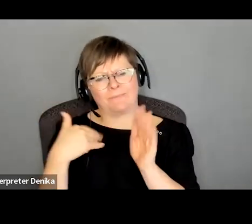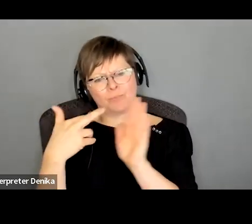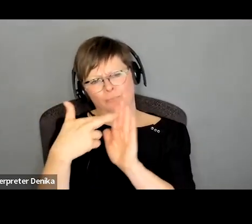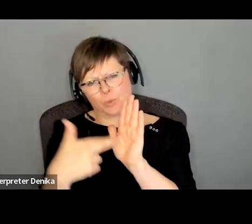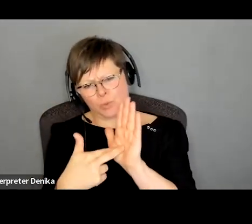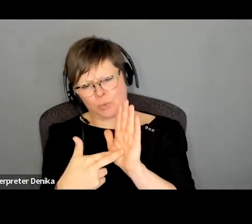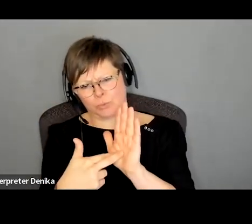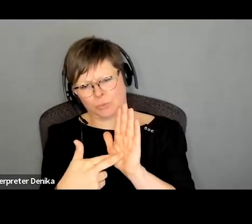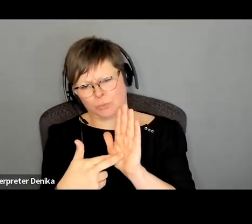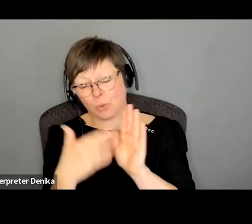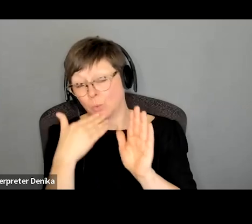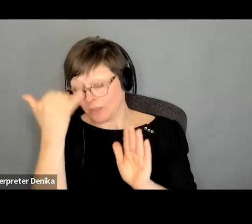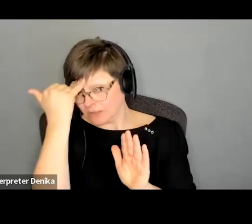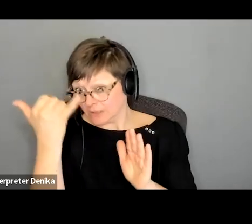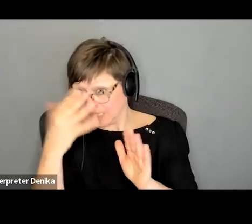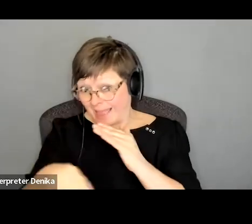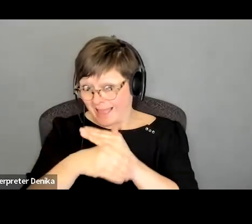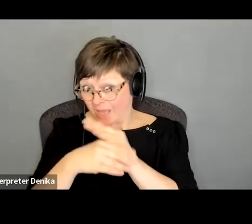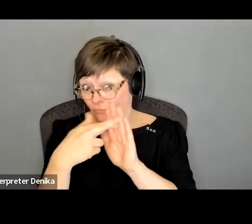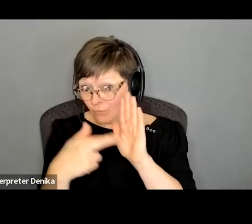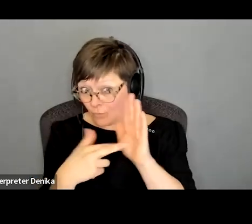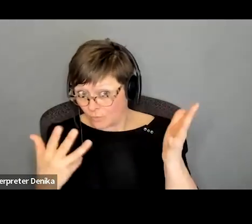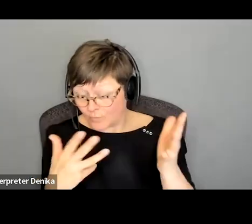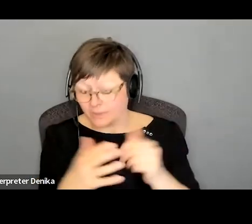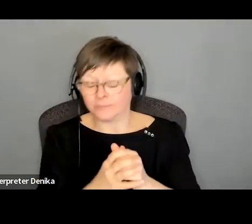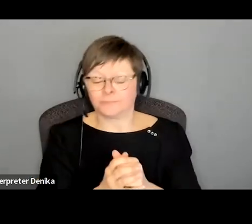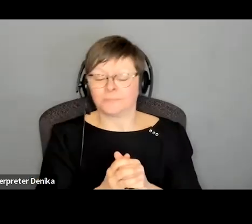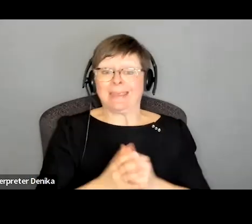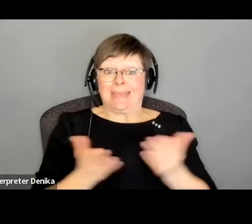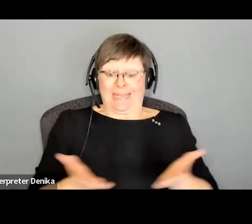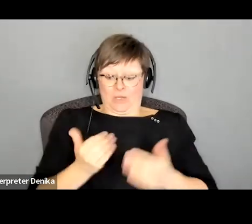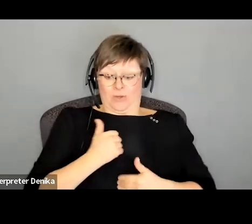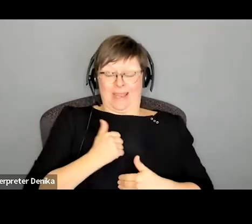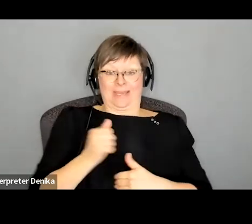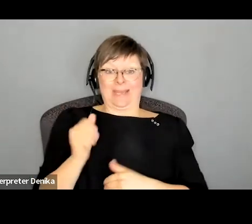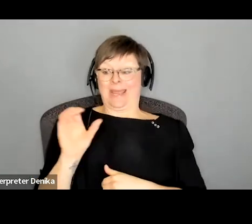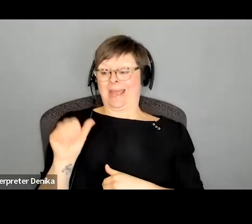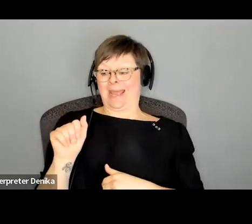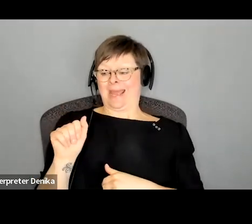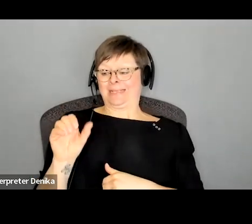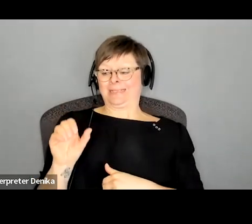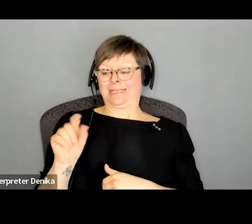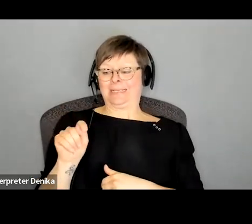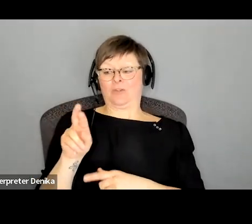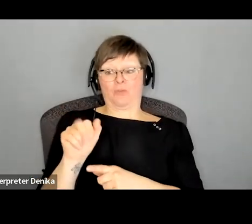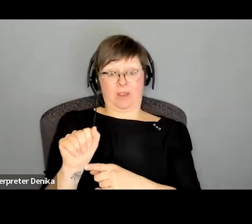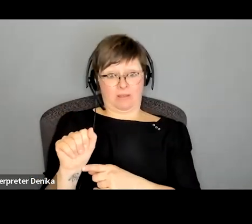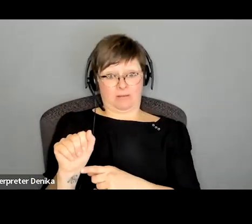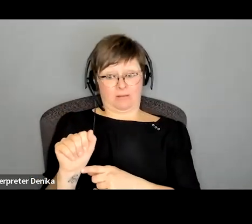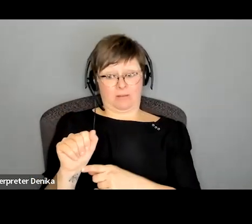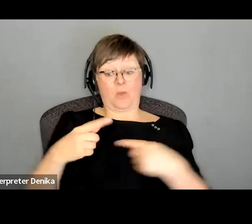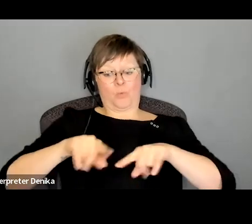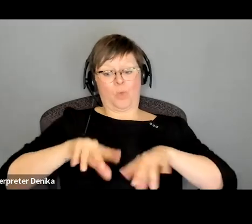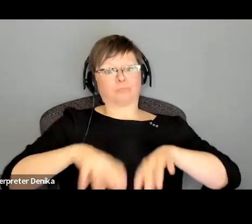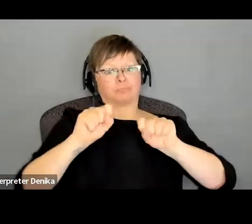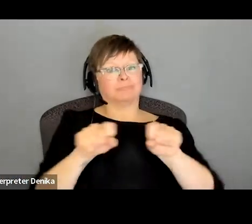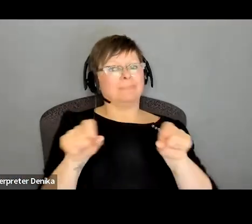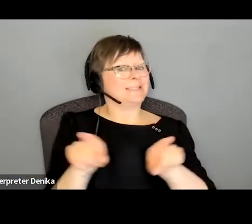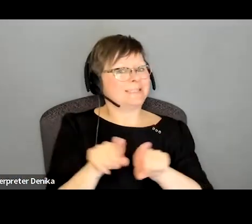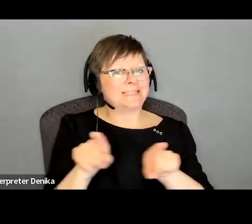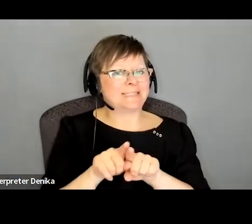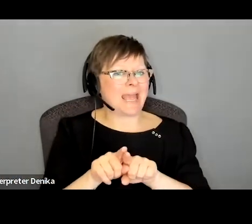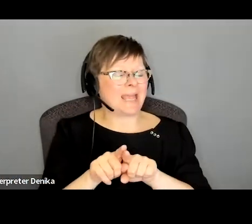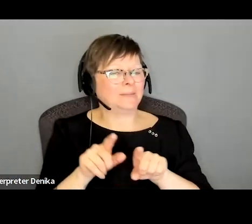be a good one luckily in canada under actra we have adopted what they've taken on in london is that you cannot